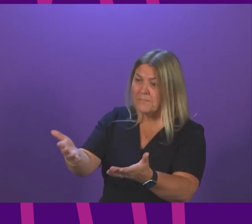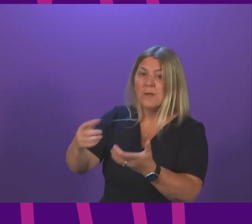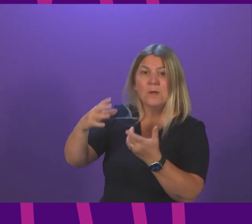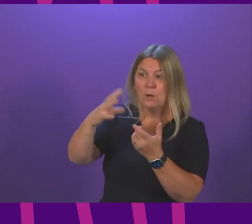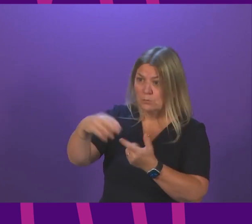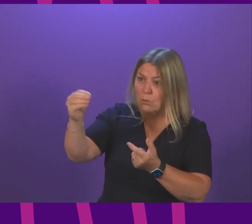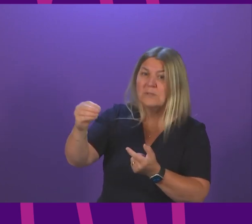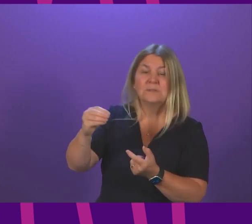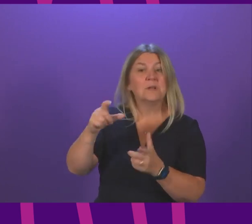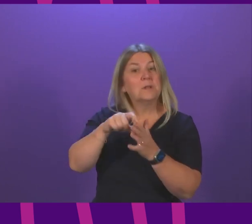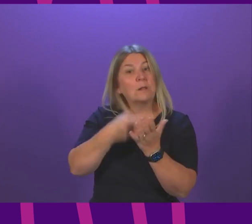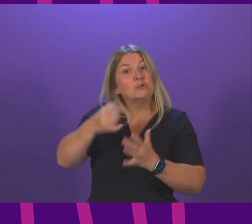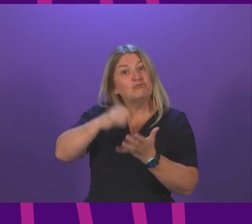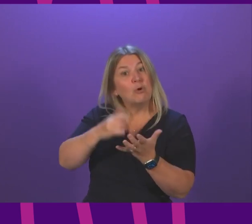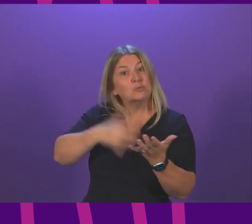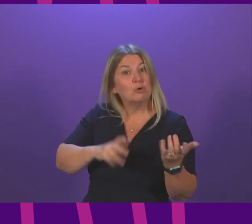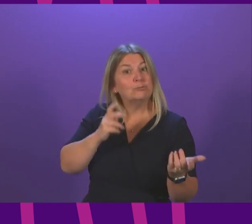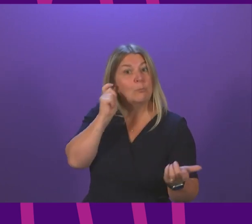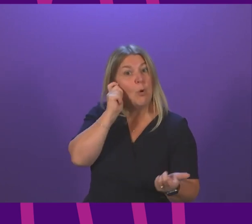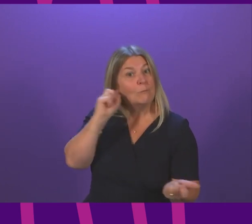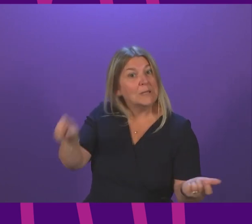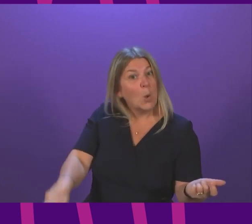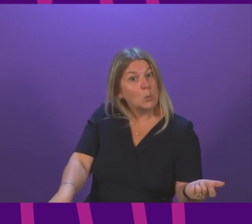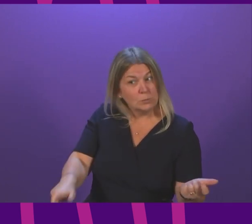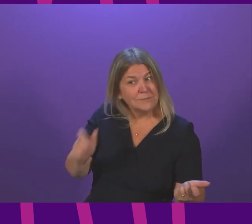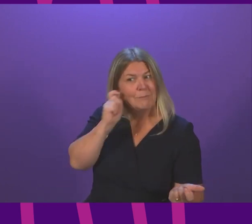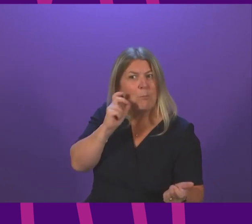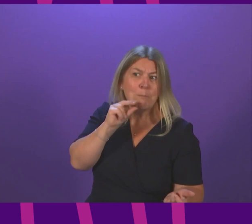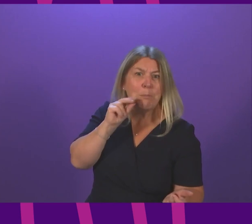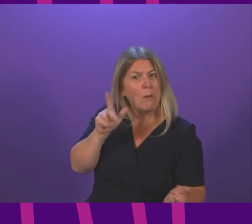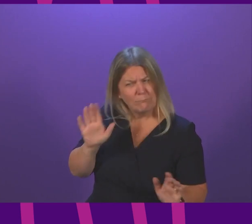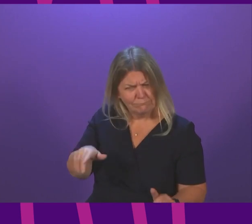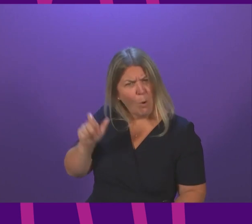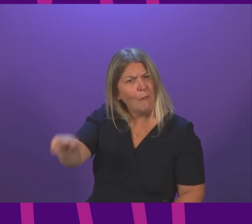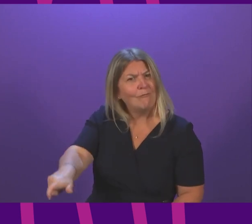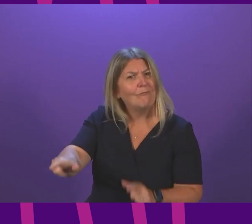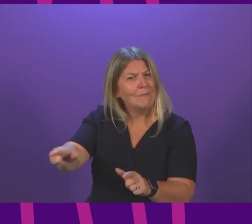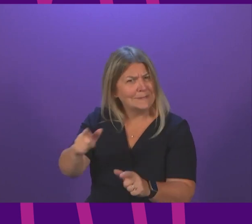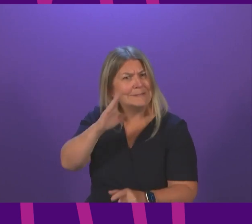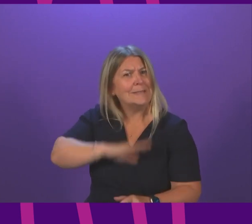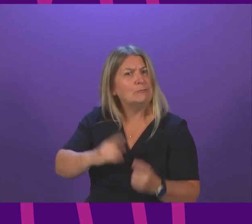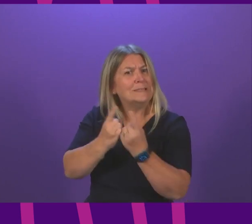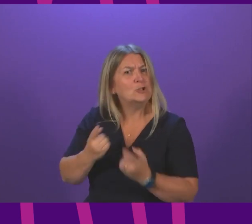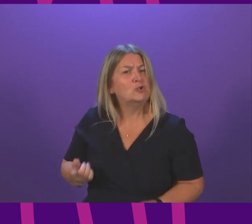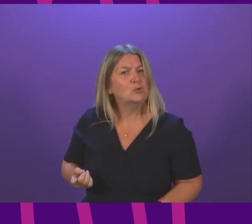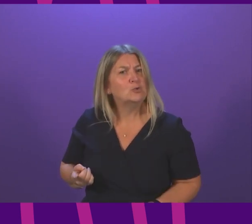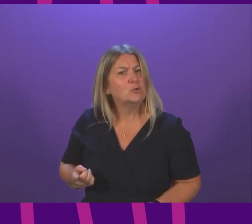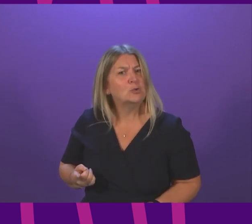to get off his phone for a moment while we're talking about this really serious issue I would say to the